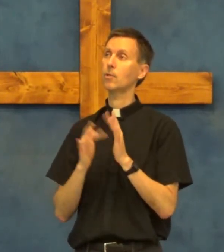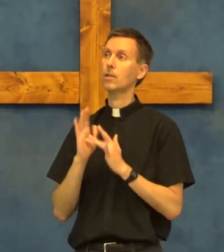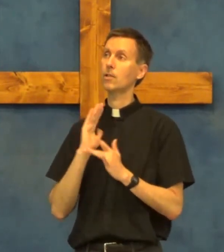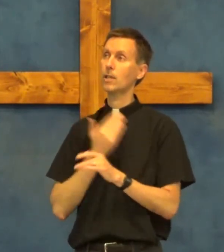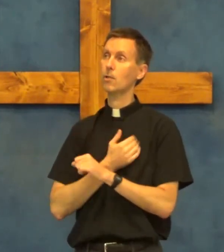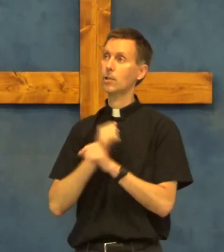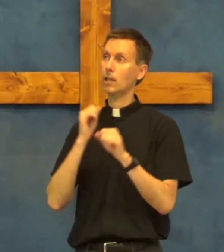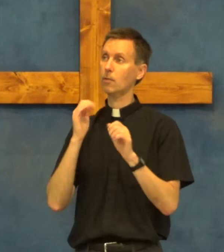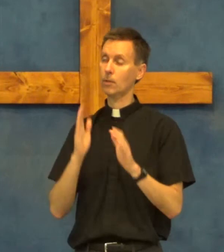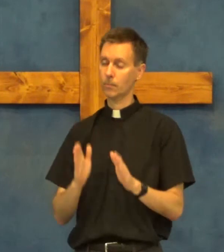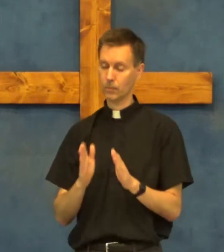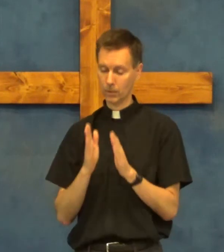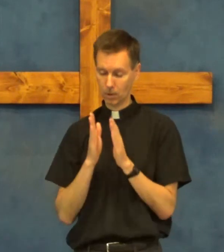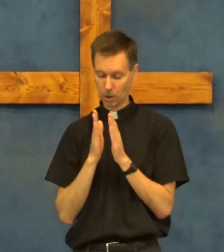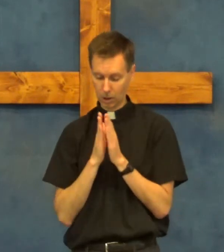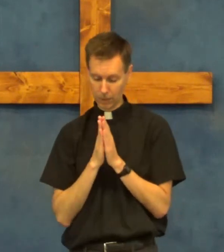Jesus our Savior Amen